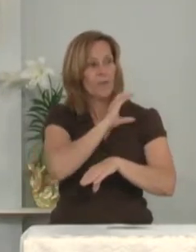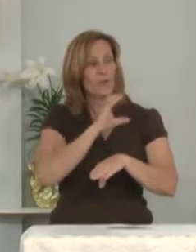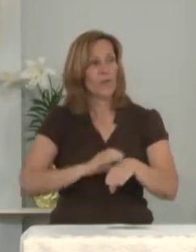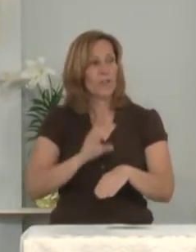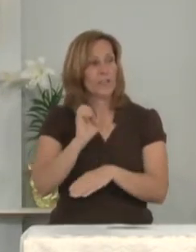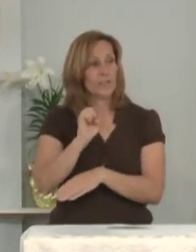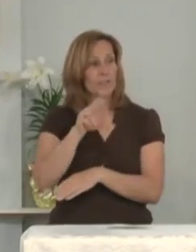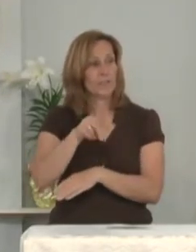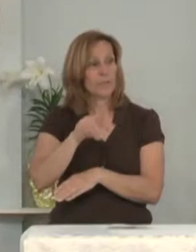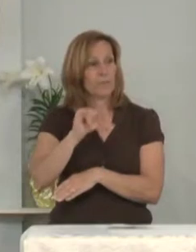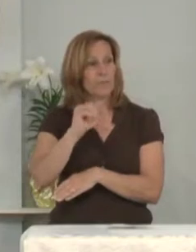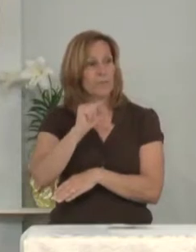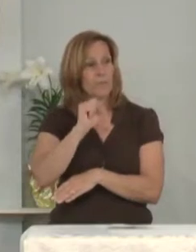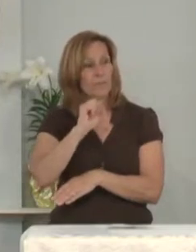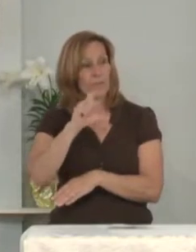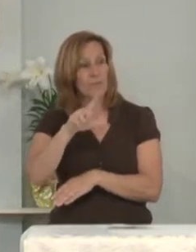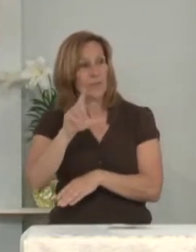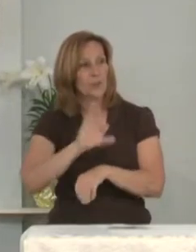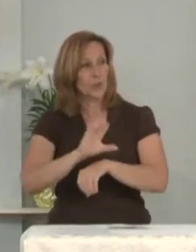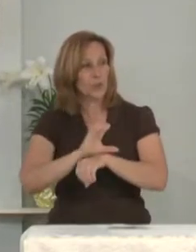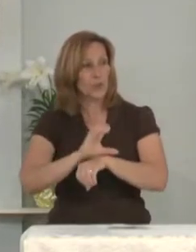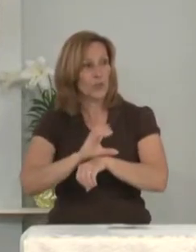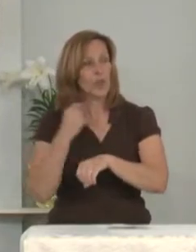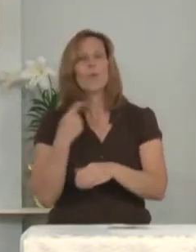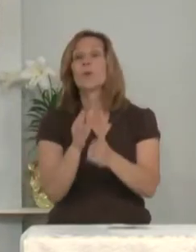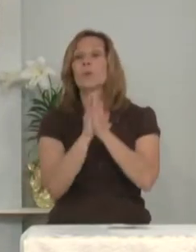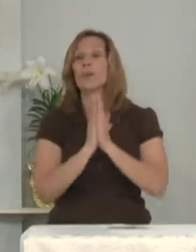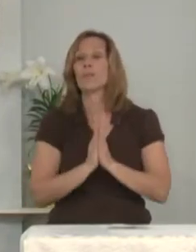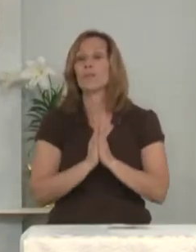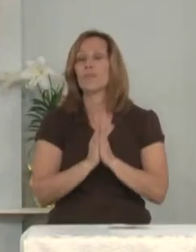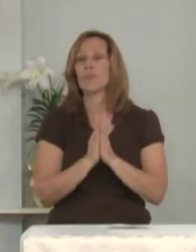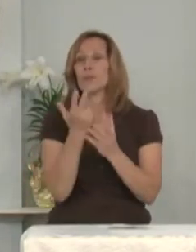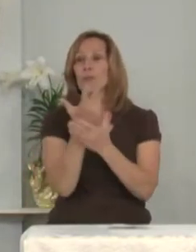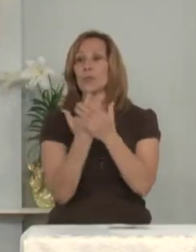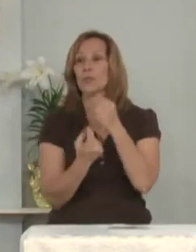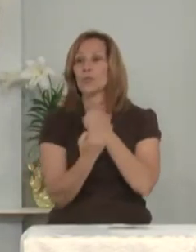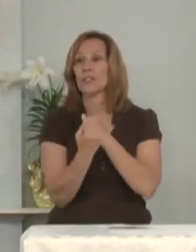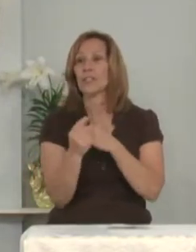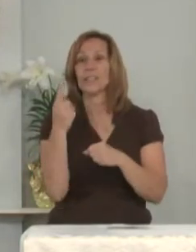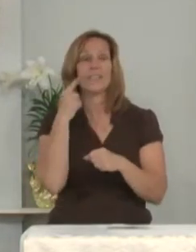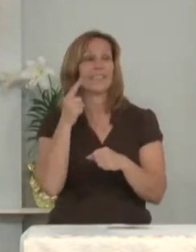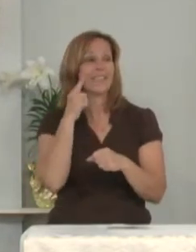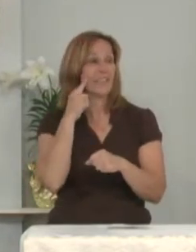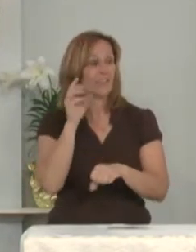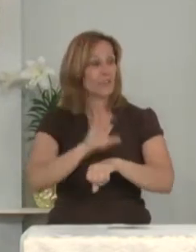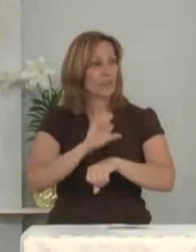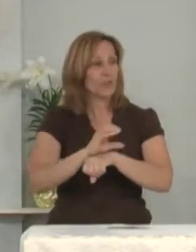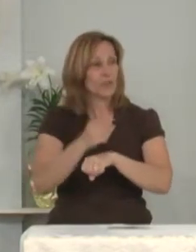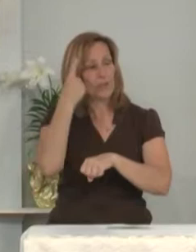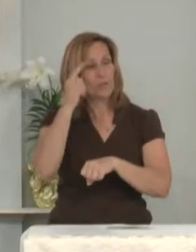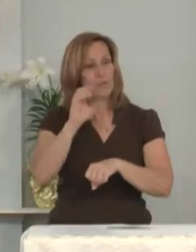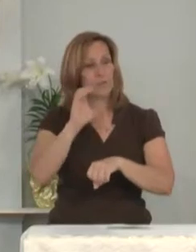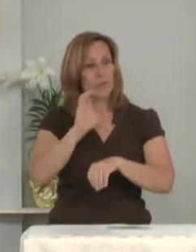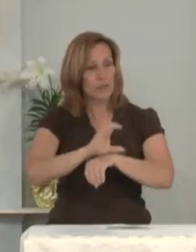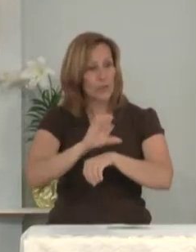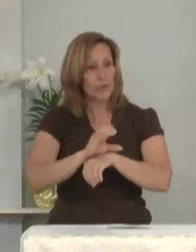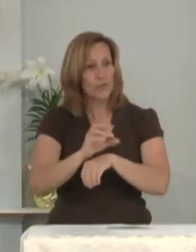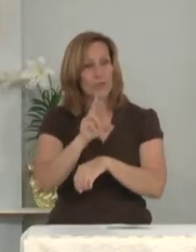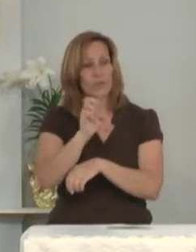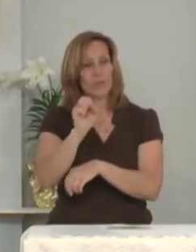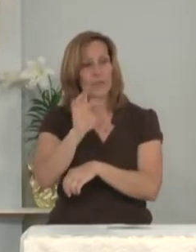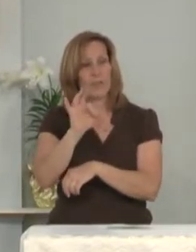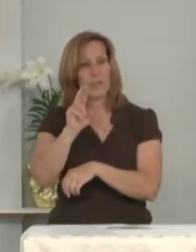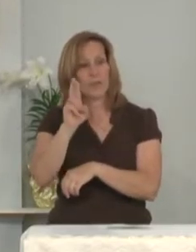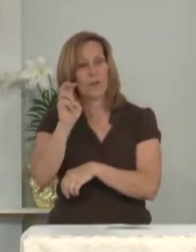Episcopal Church. We pray for Trinity Deaf, and for the congregation of Reformation